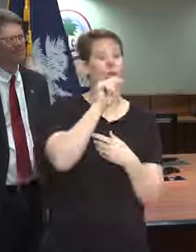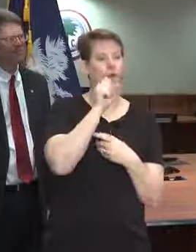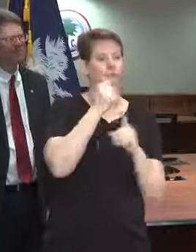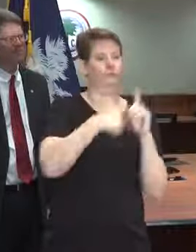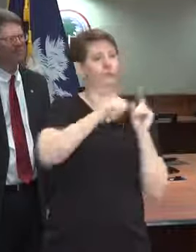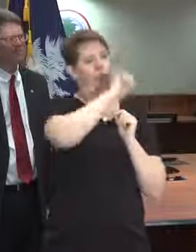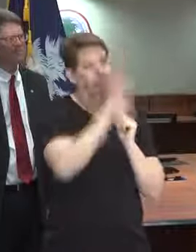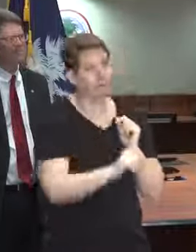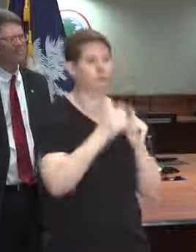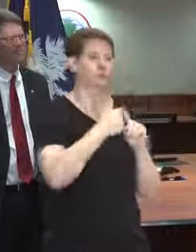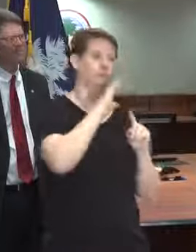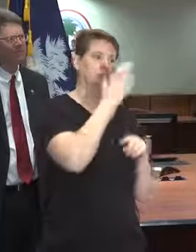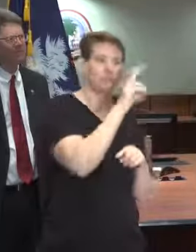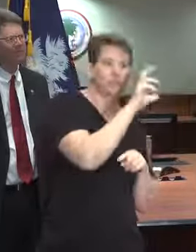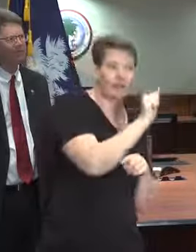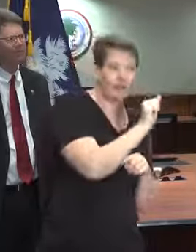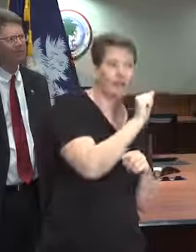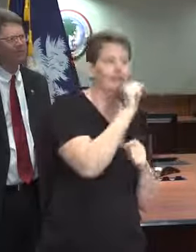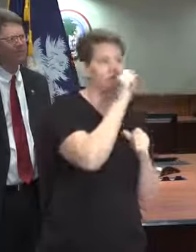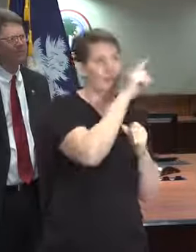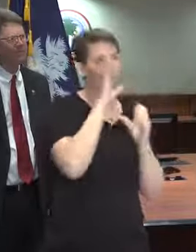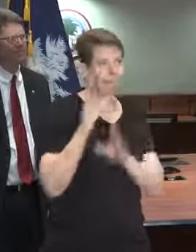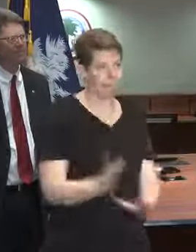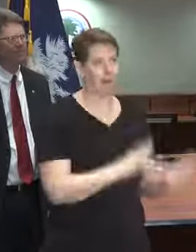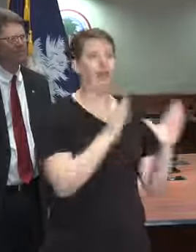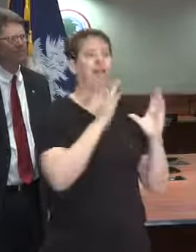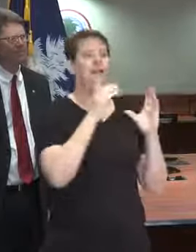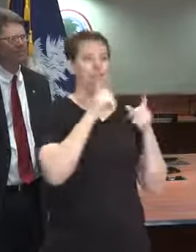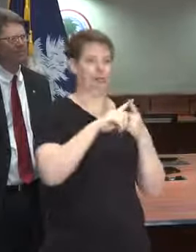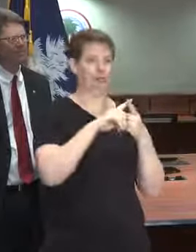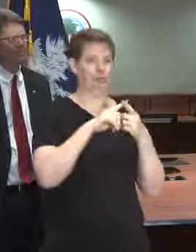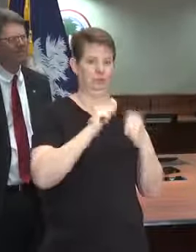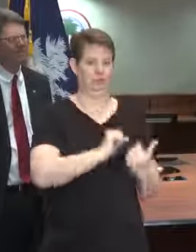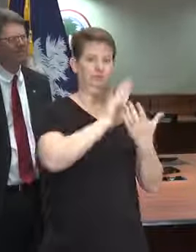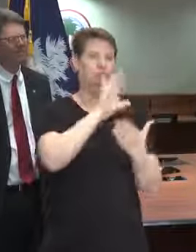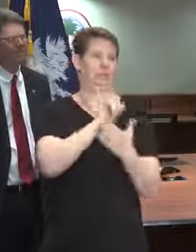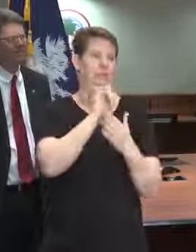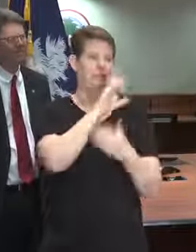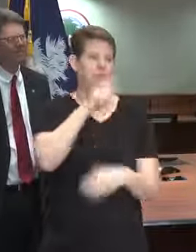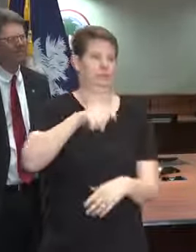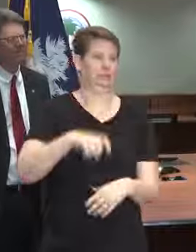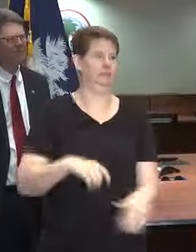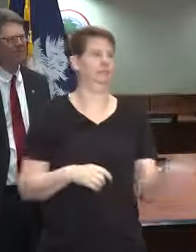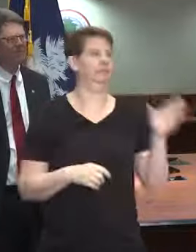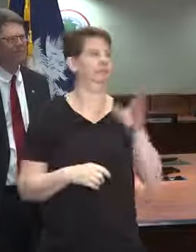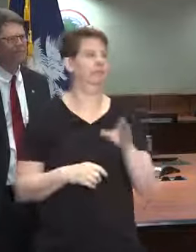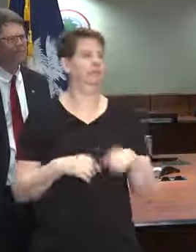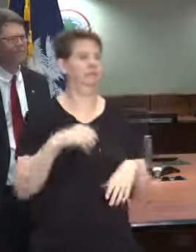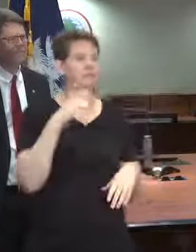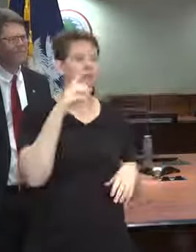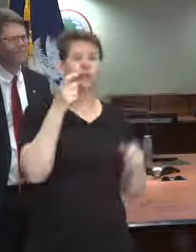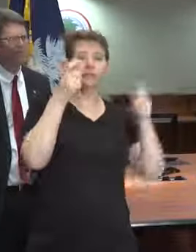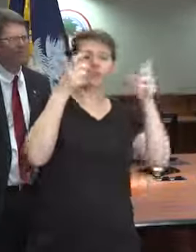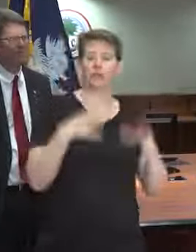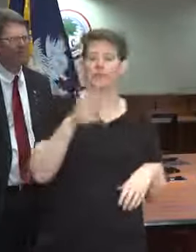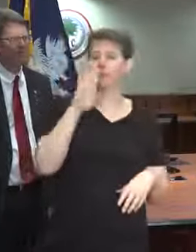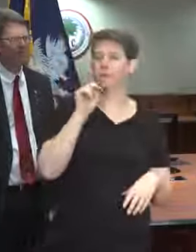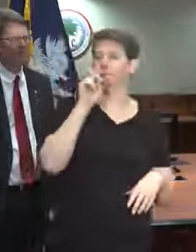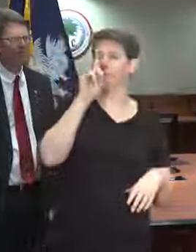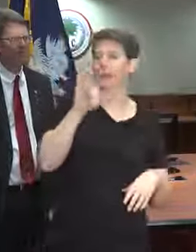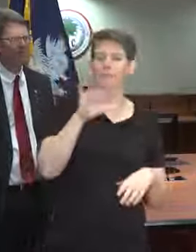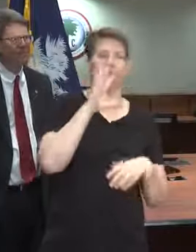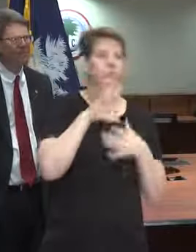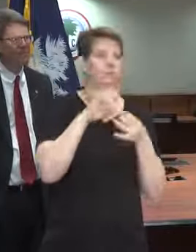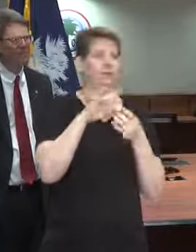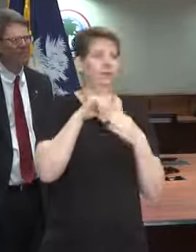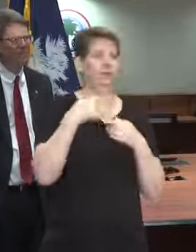come from China, there are plans being made to address that. Yes, sir. Director, he possibly comment on that? I know